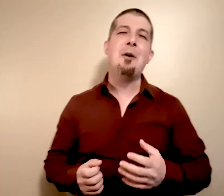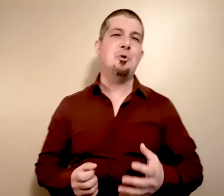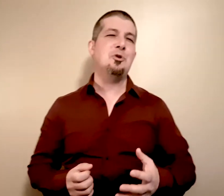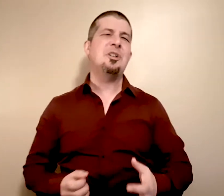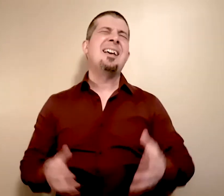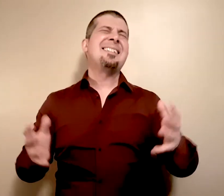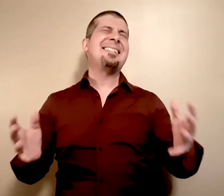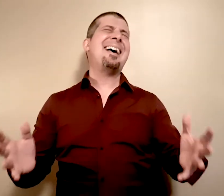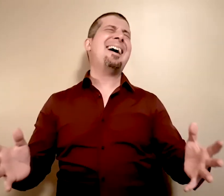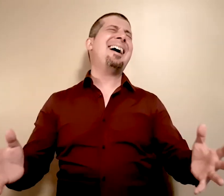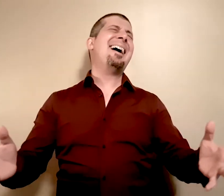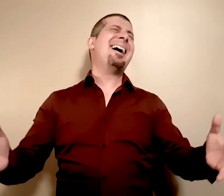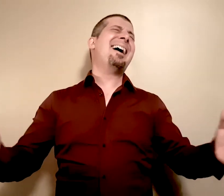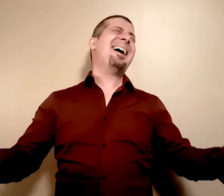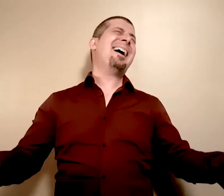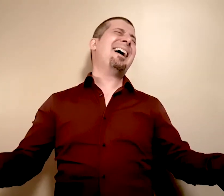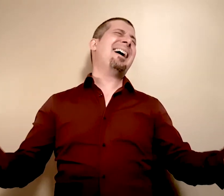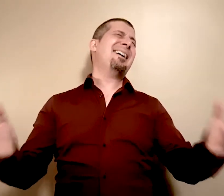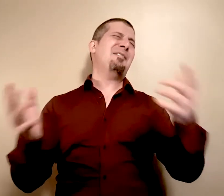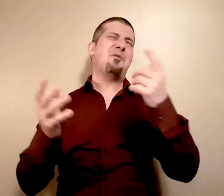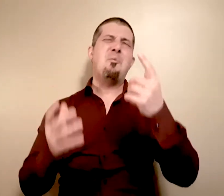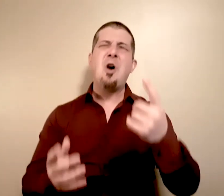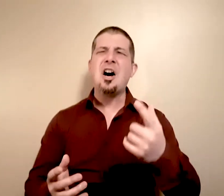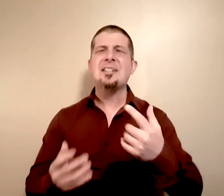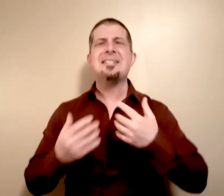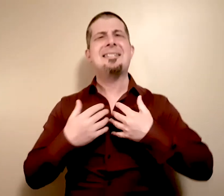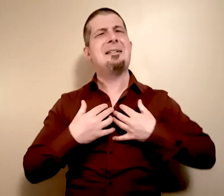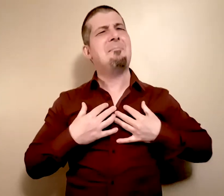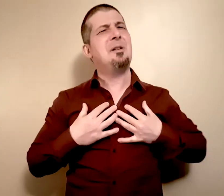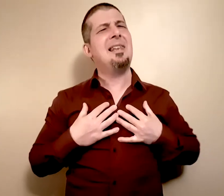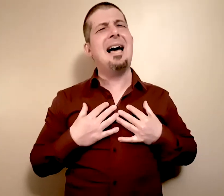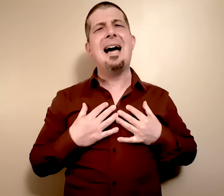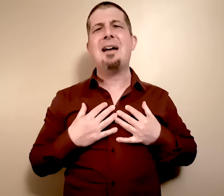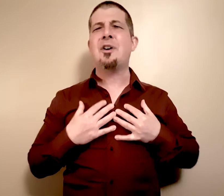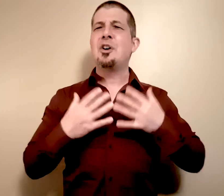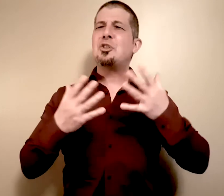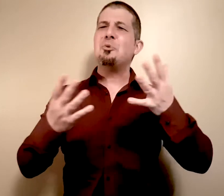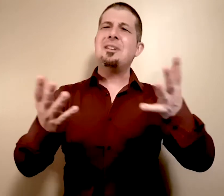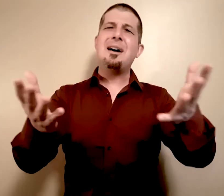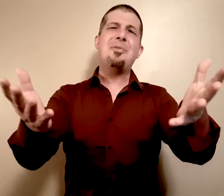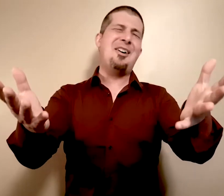would say. From one simple life to another.